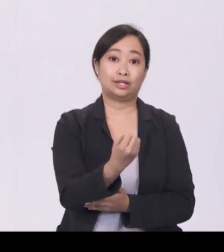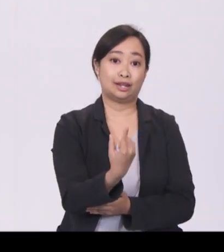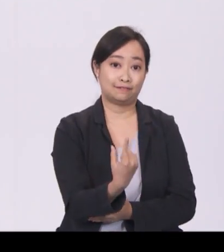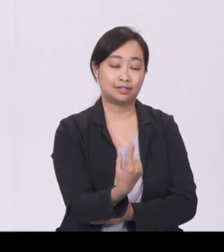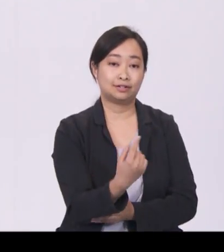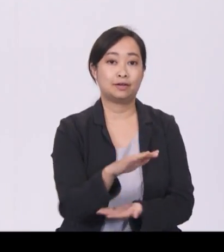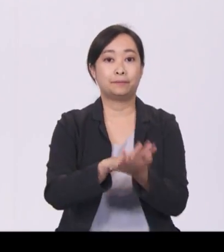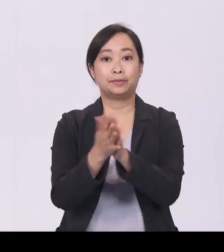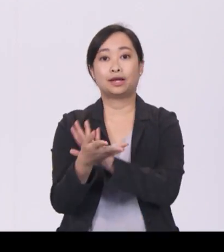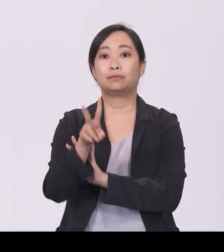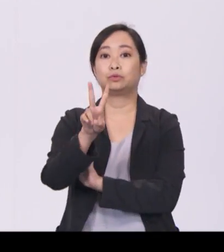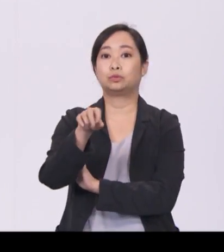in 2015.